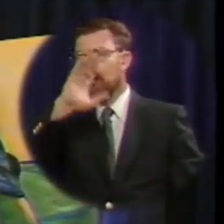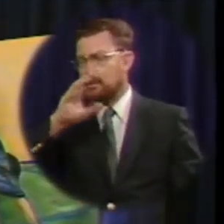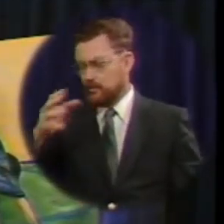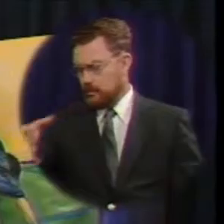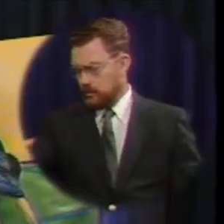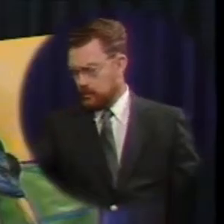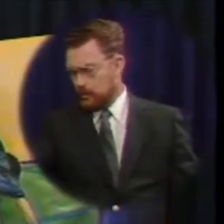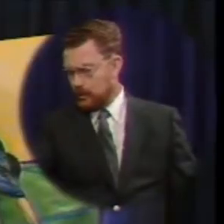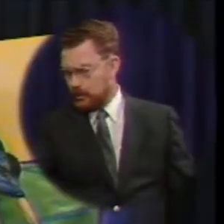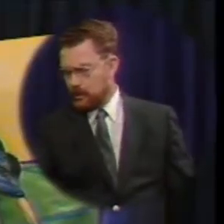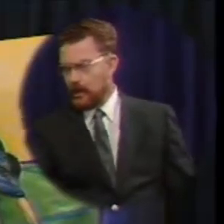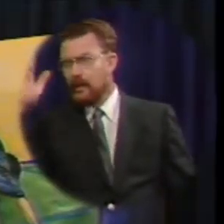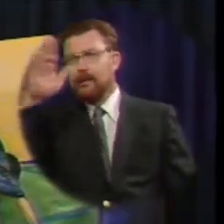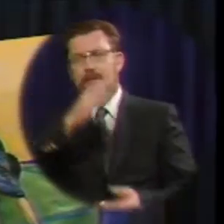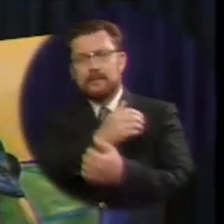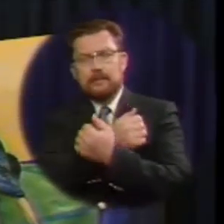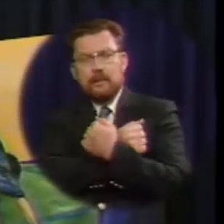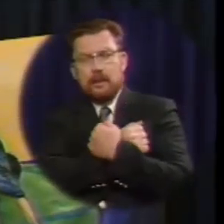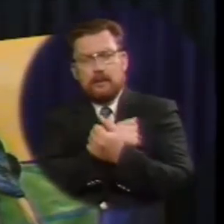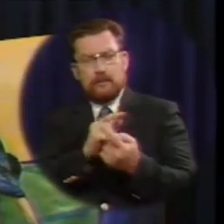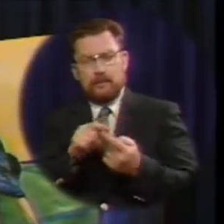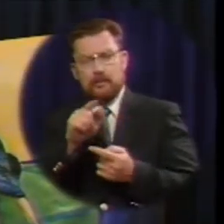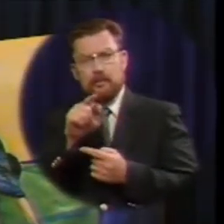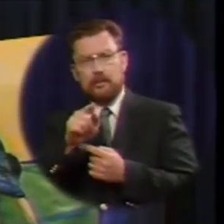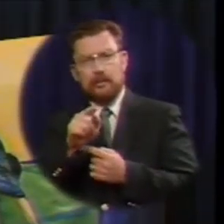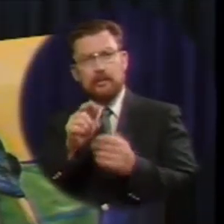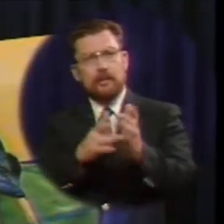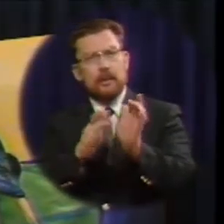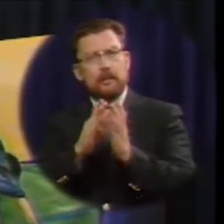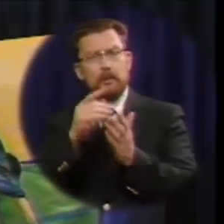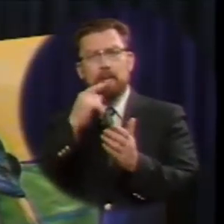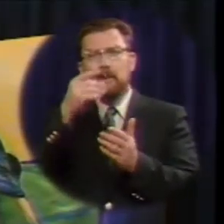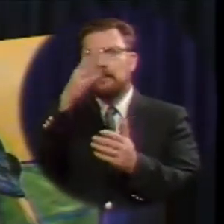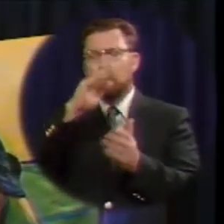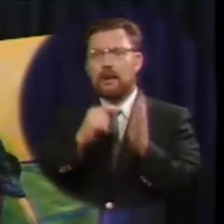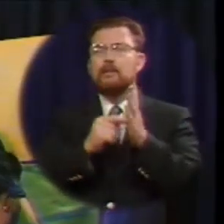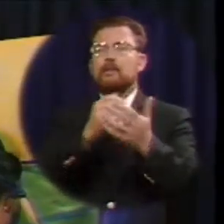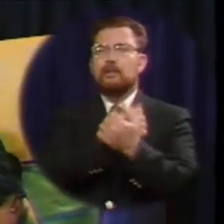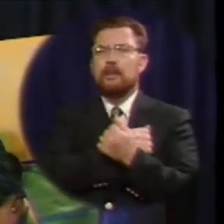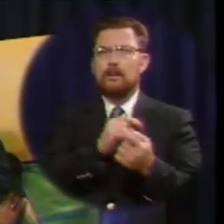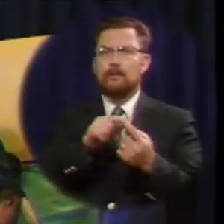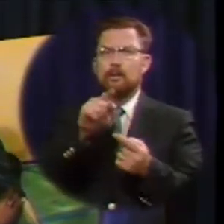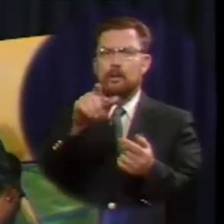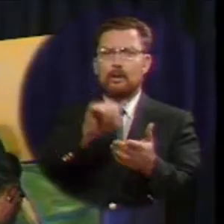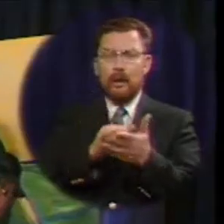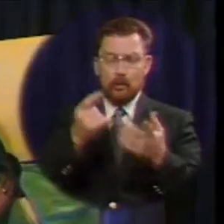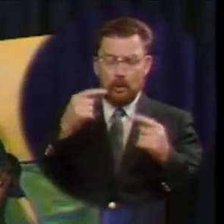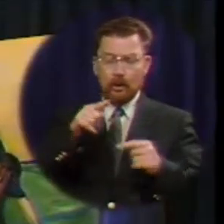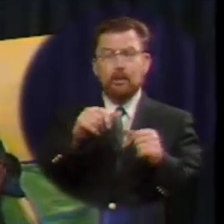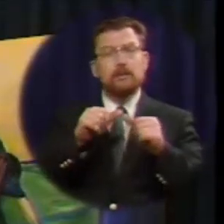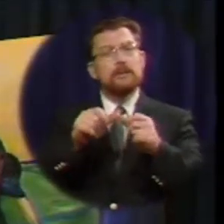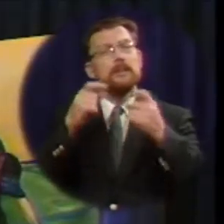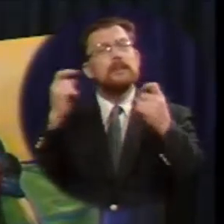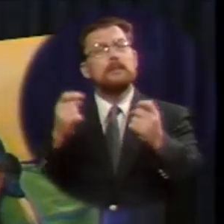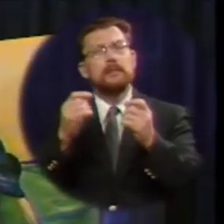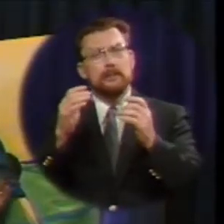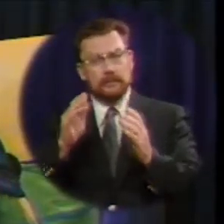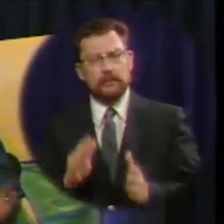his great love for you the bible says but god showed his love for you that while you were still in sin christ